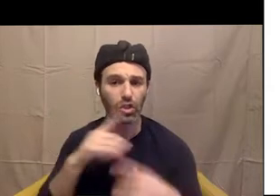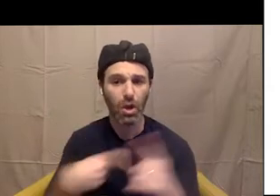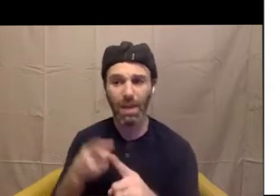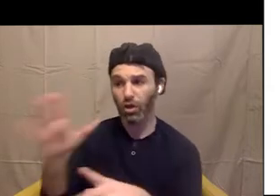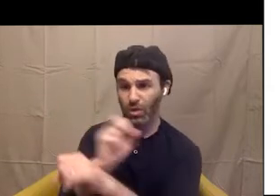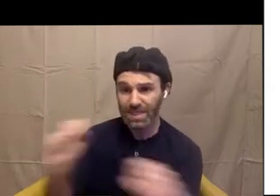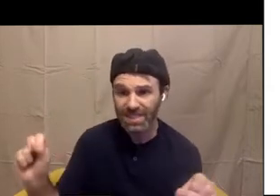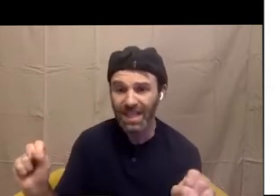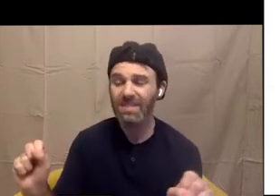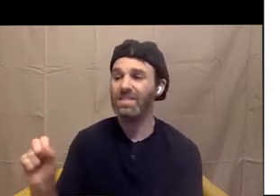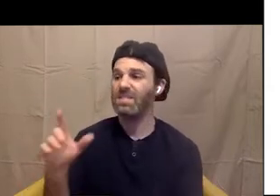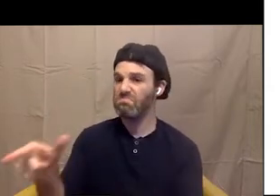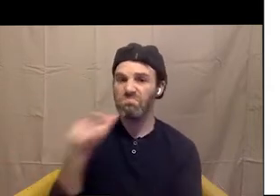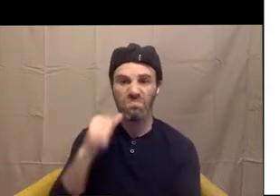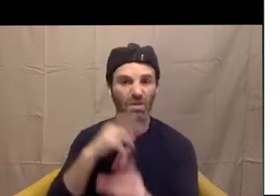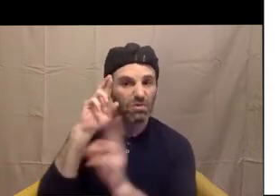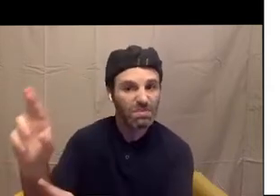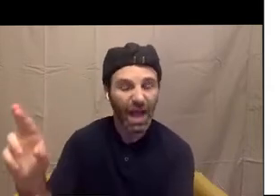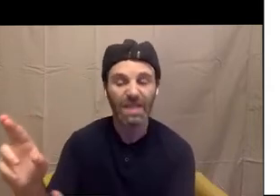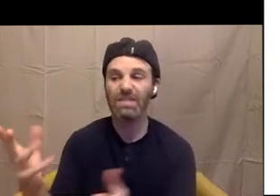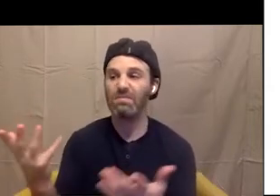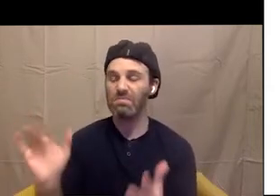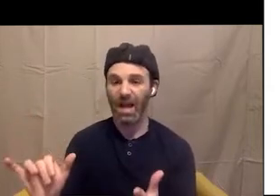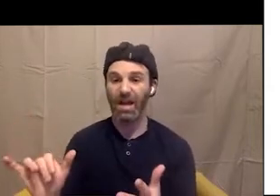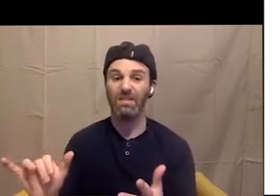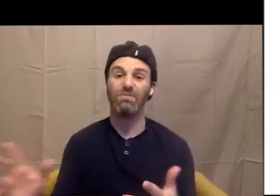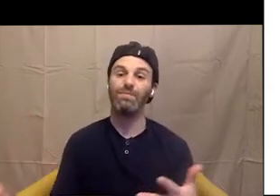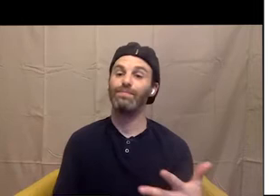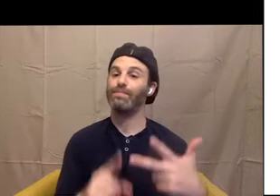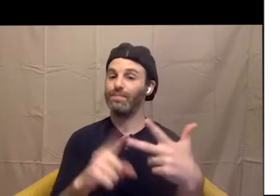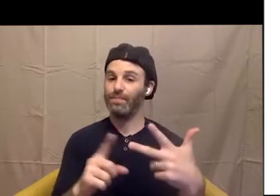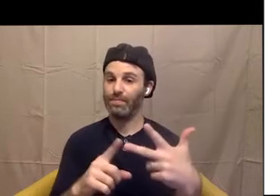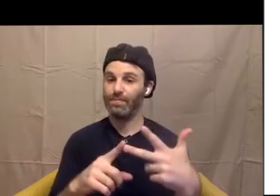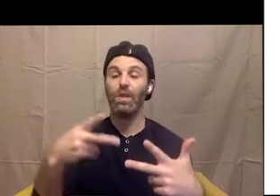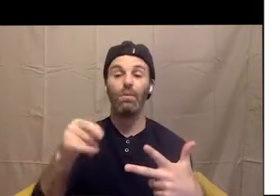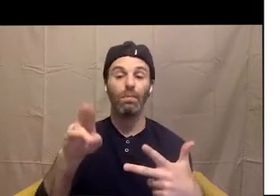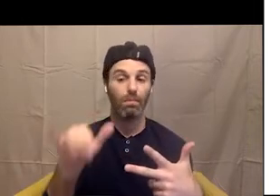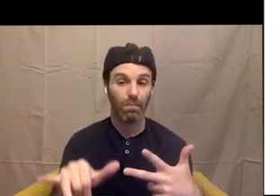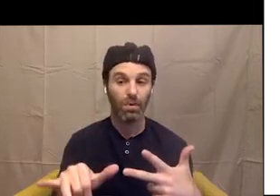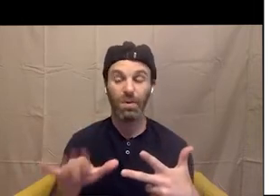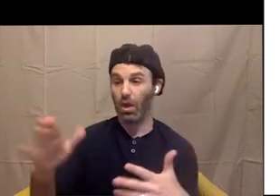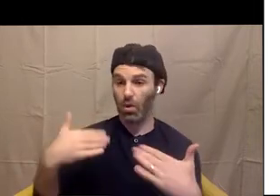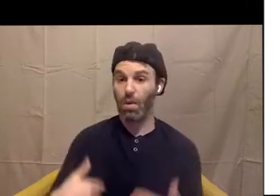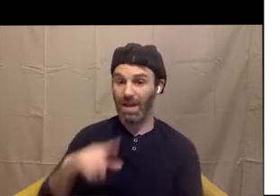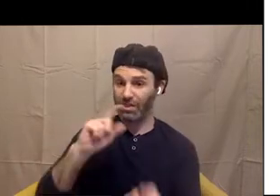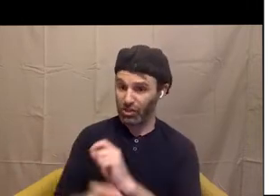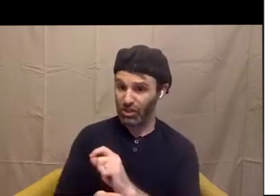Reason number three. During puberty, your body changes so that you might be able to make a baby. This is something adults usually want you to do later.